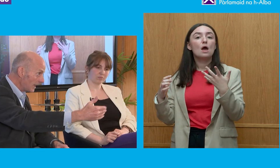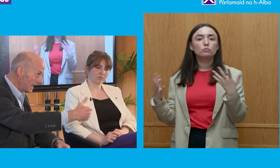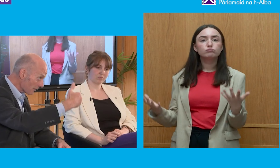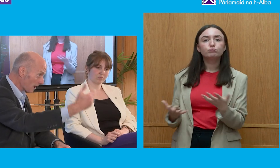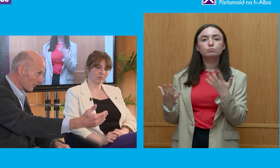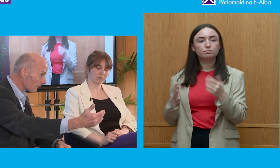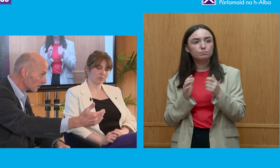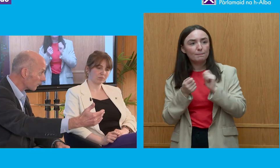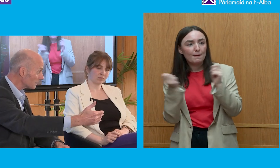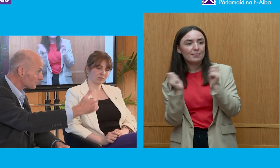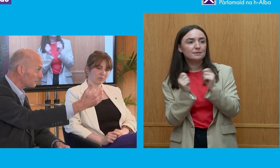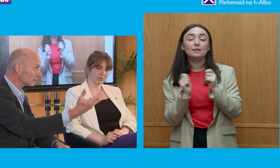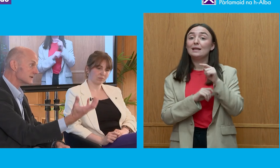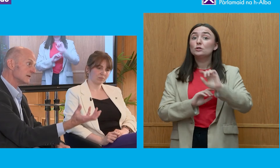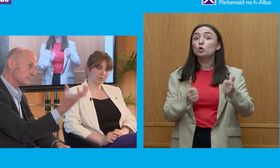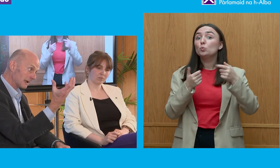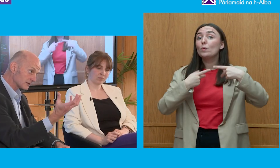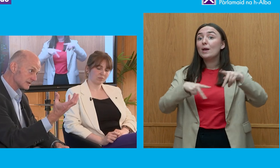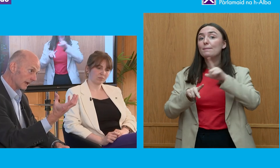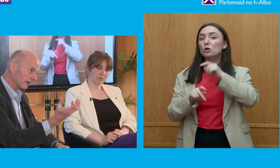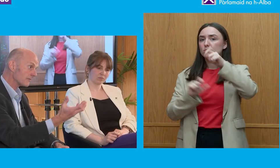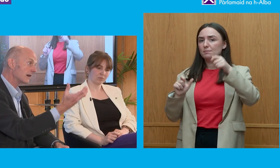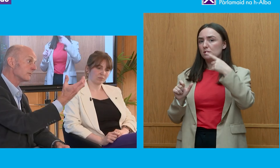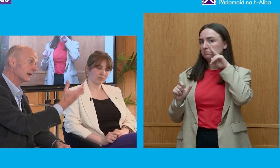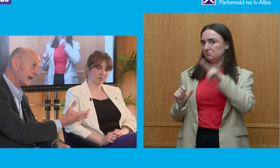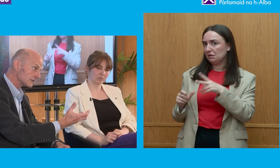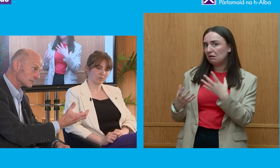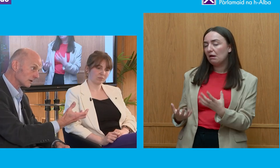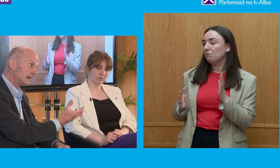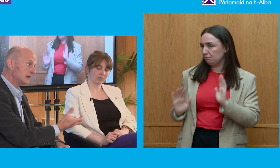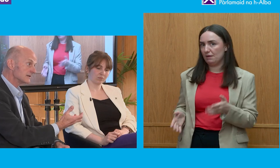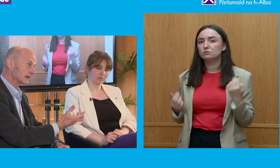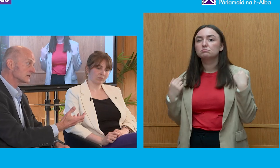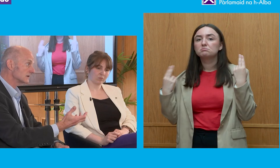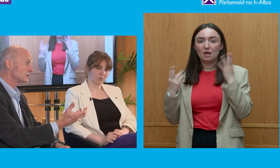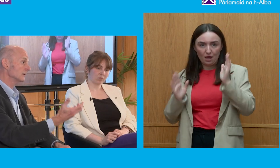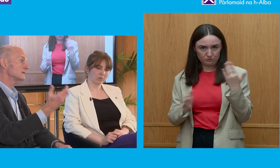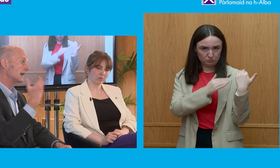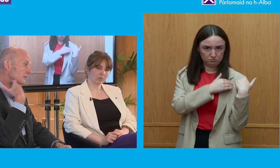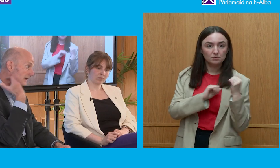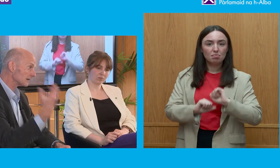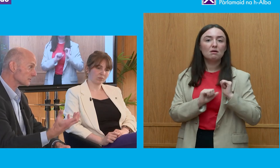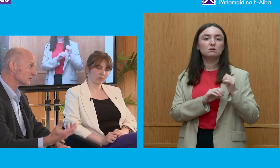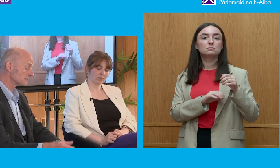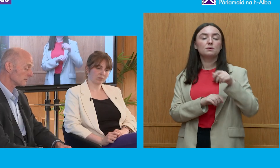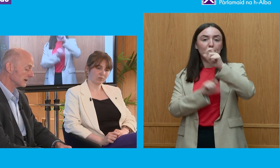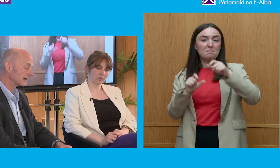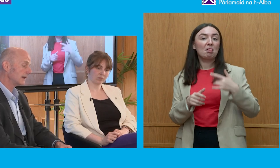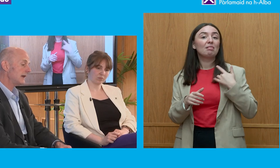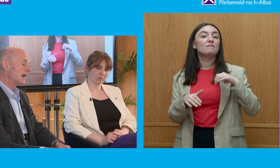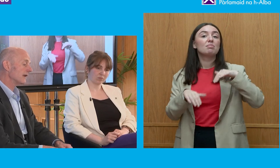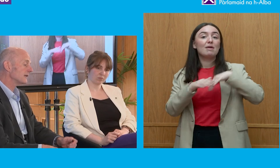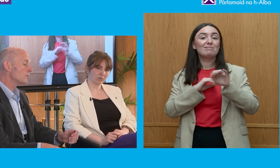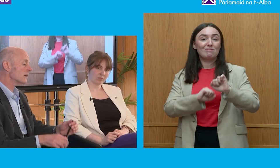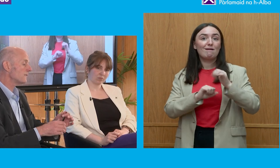in a rather a good way because people can see these people have to stand up they have to be accountable to their constituents they have to be accountable to the public